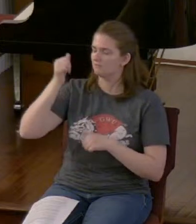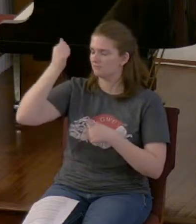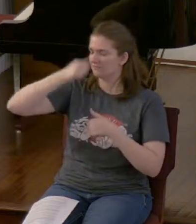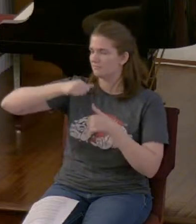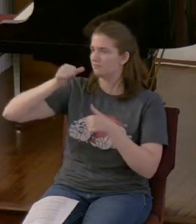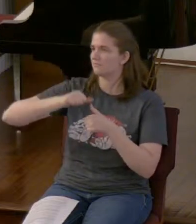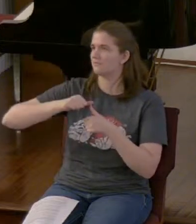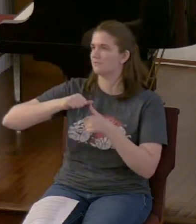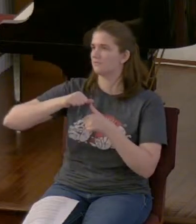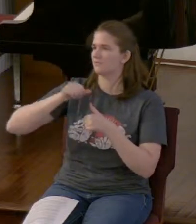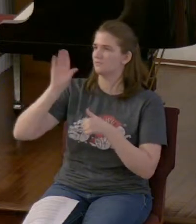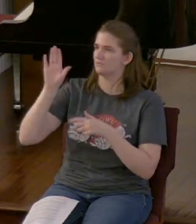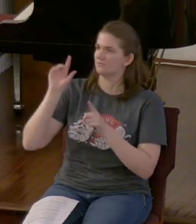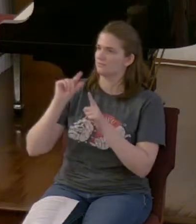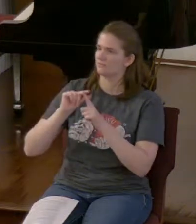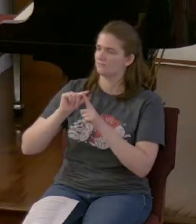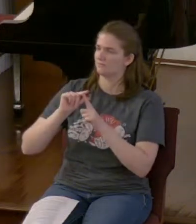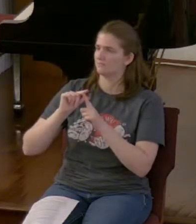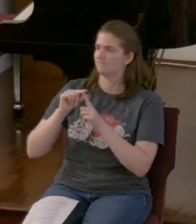is truth.